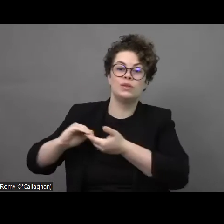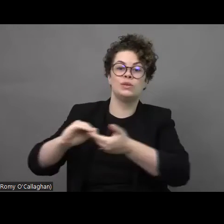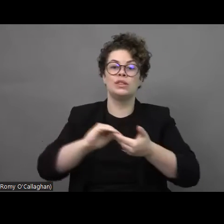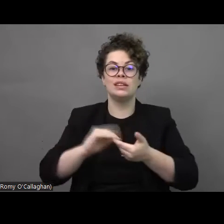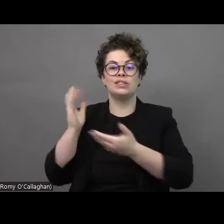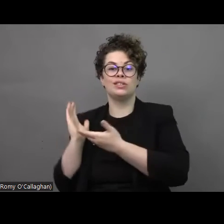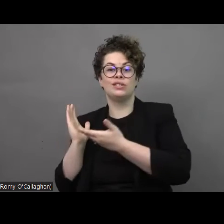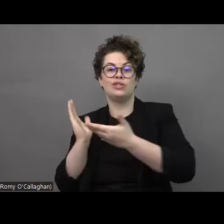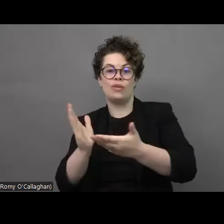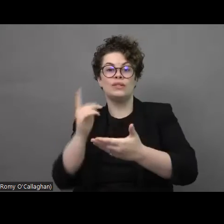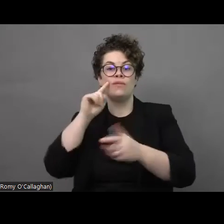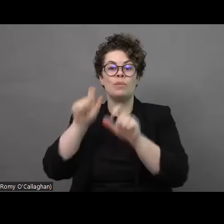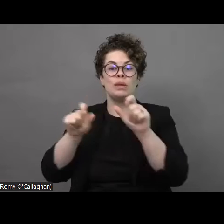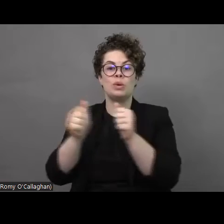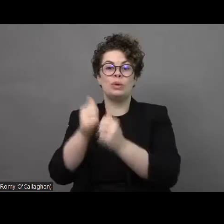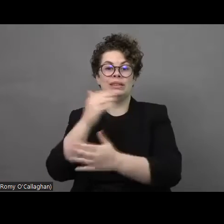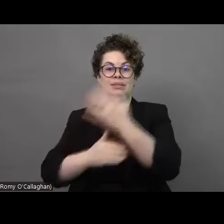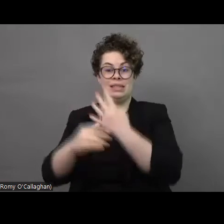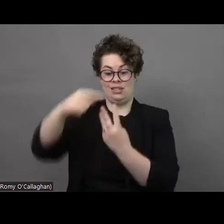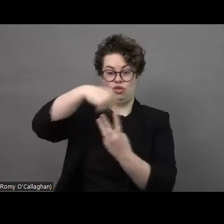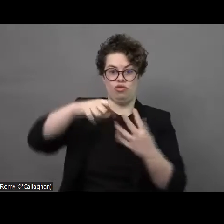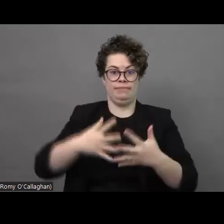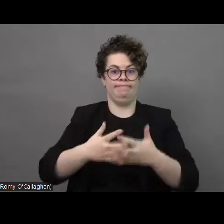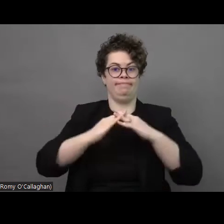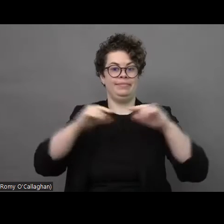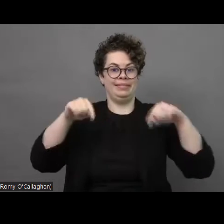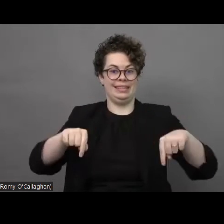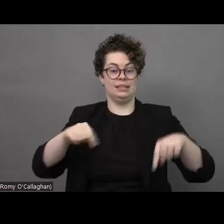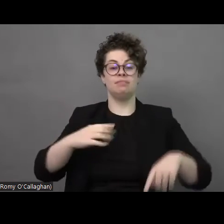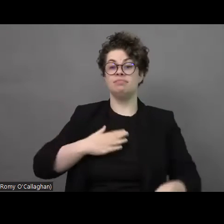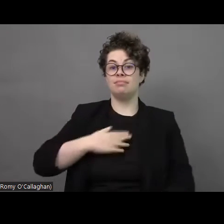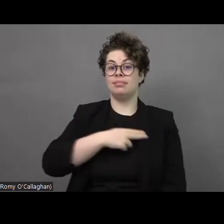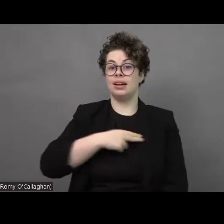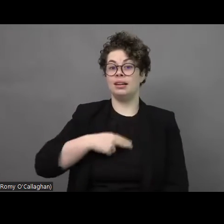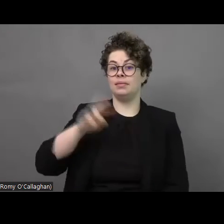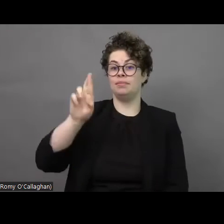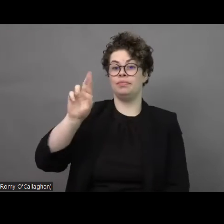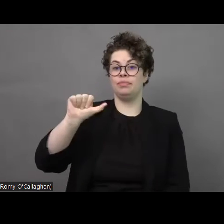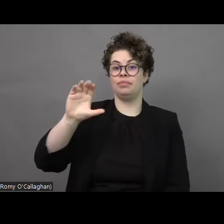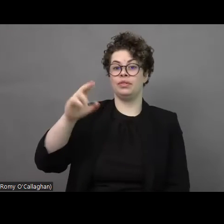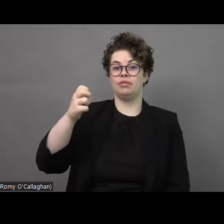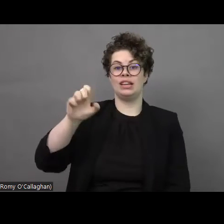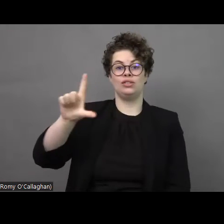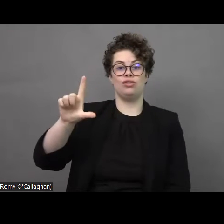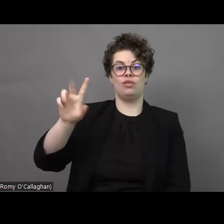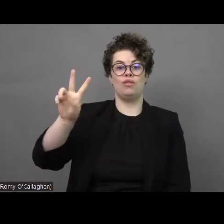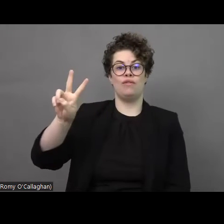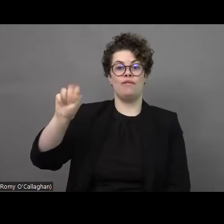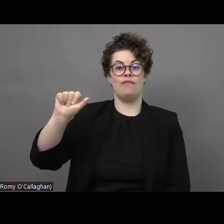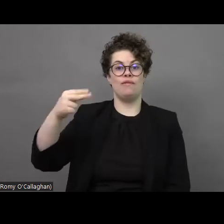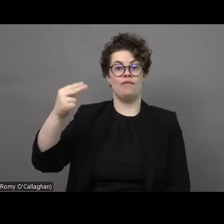I am Rachel Vaughan, I am Head of Operations at ESBD, and I'll be moderating this press conference.